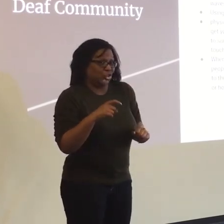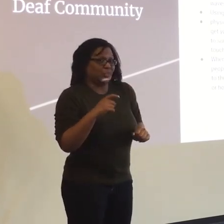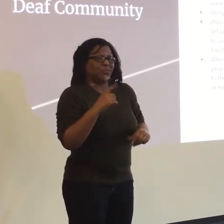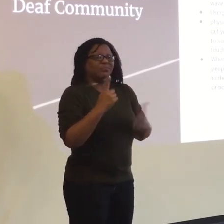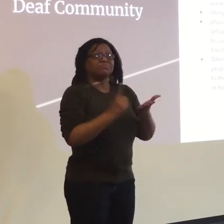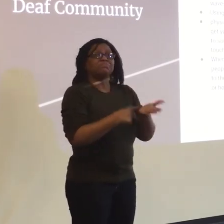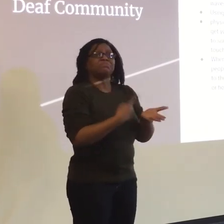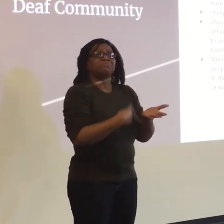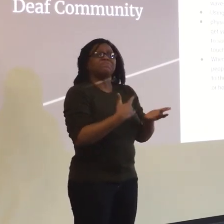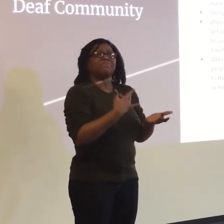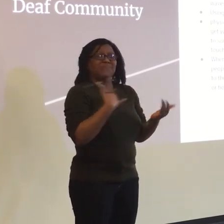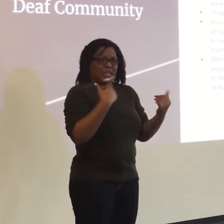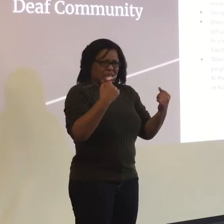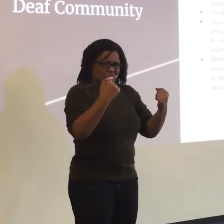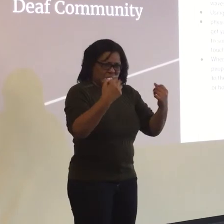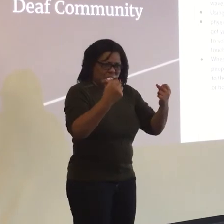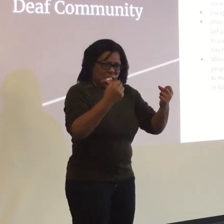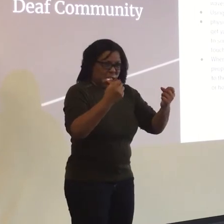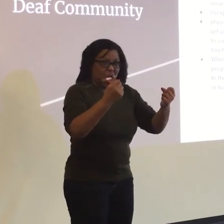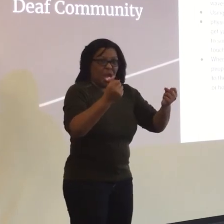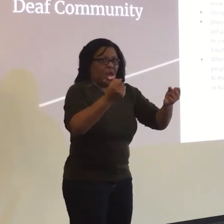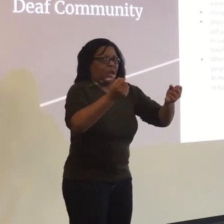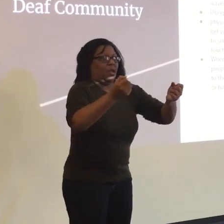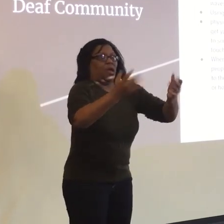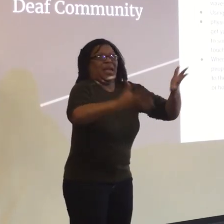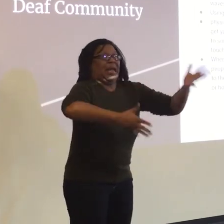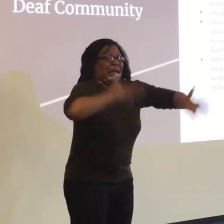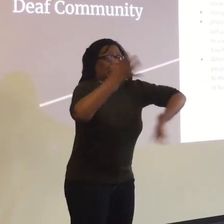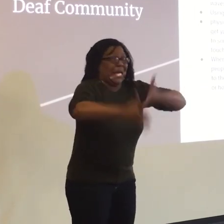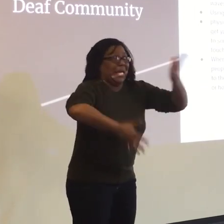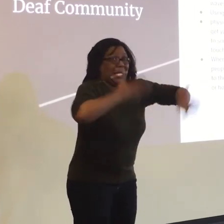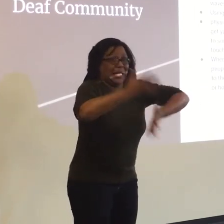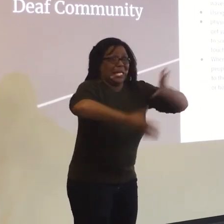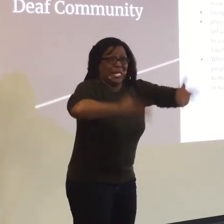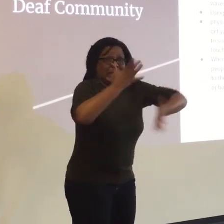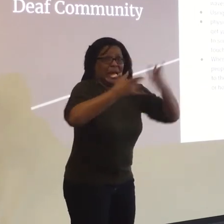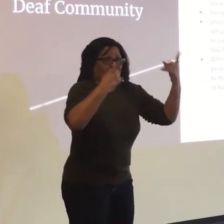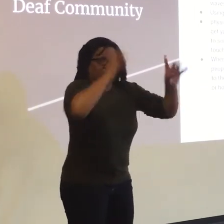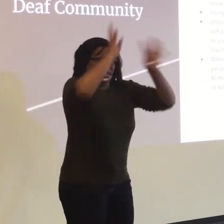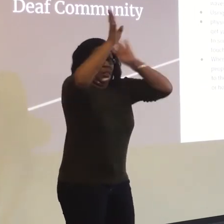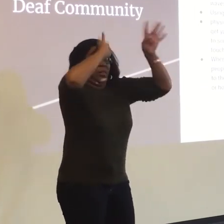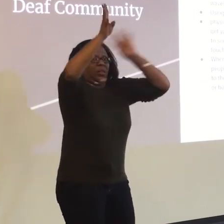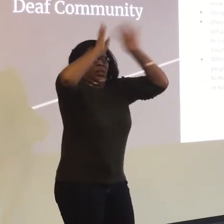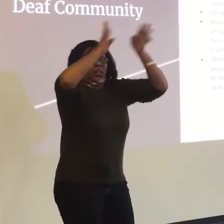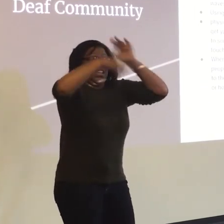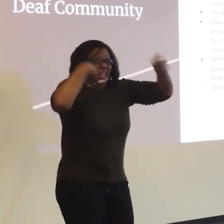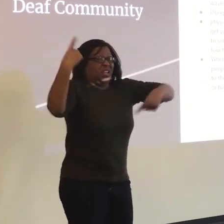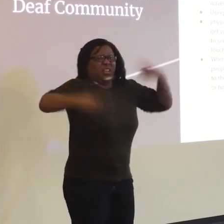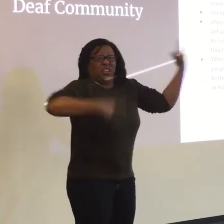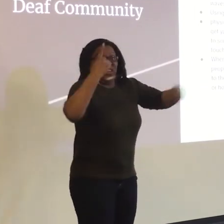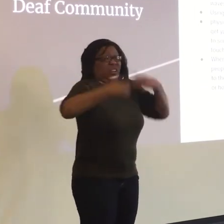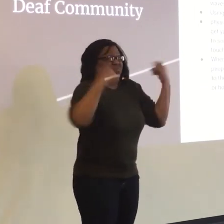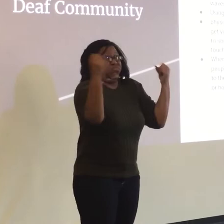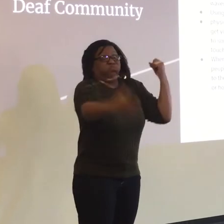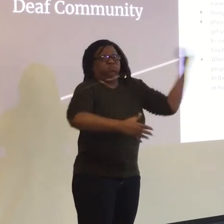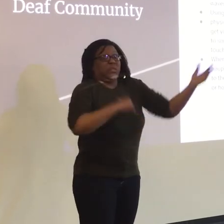and then my brain kicks over and I just start gesturing and making up signs that I know are not signs, but I'm just, it's just